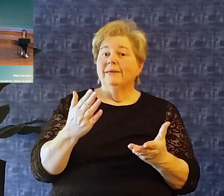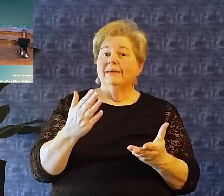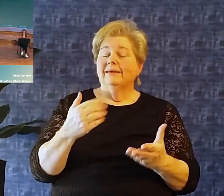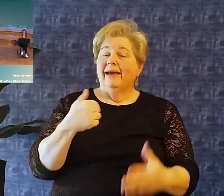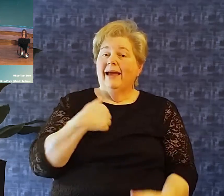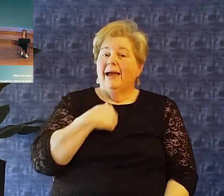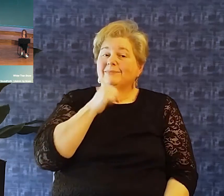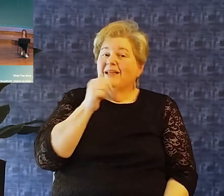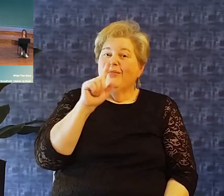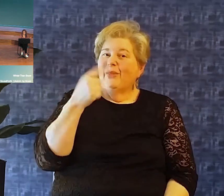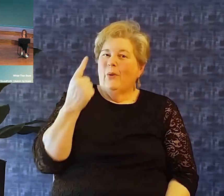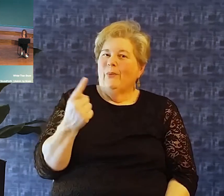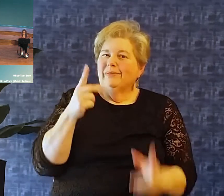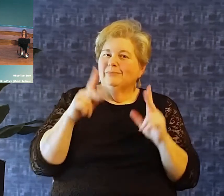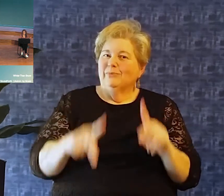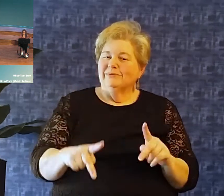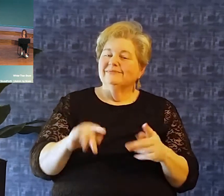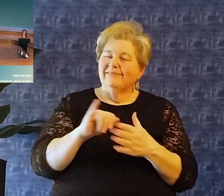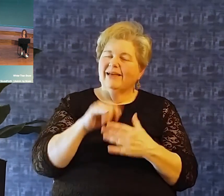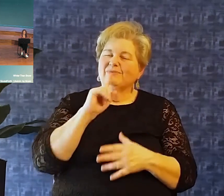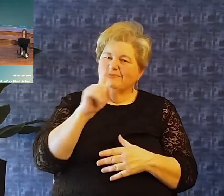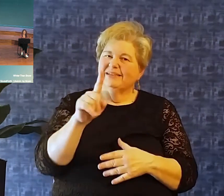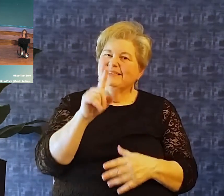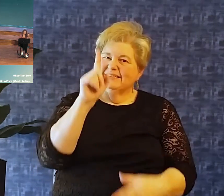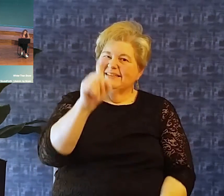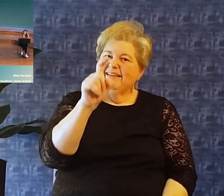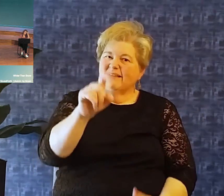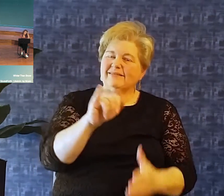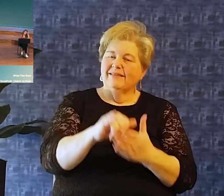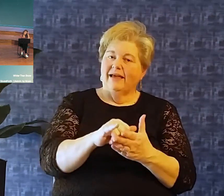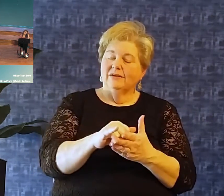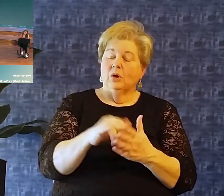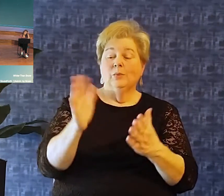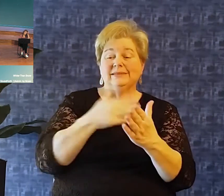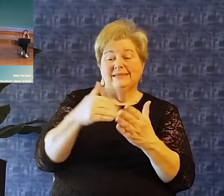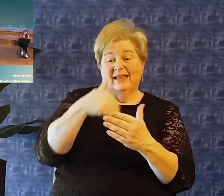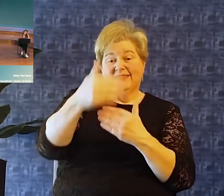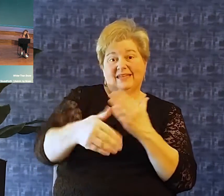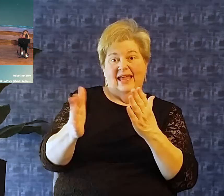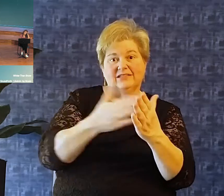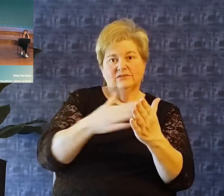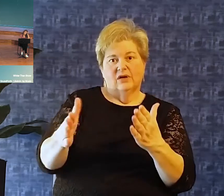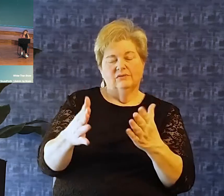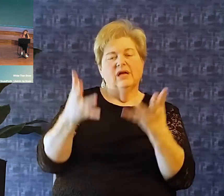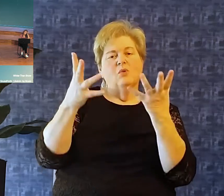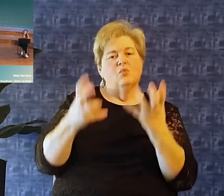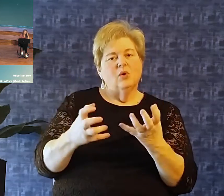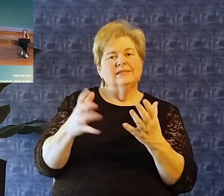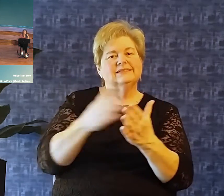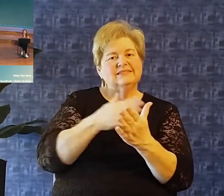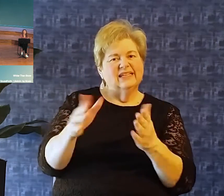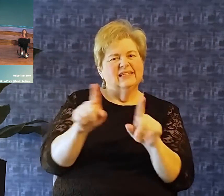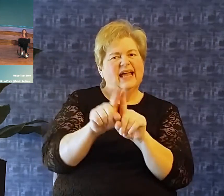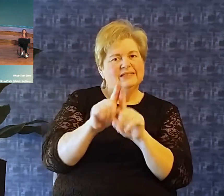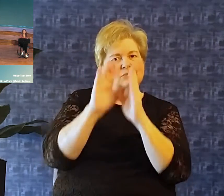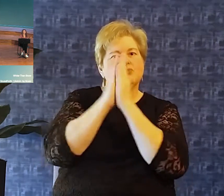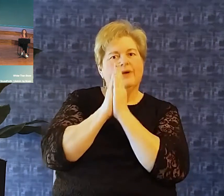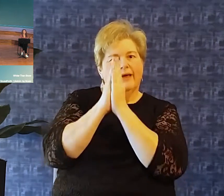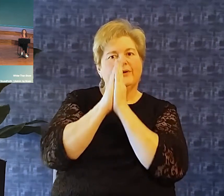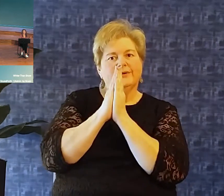be the only one who's carnal enough to need that. As we sing this next song, I'd really like to sing it as a prayer. And